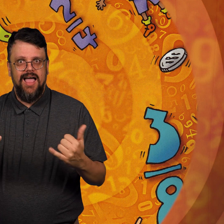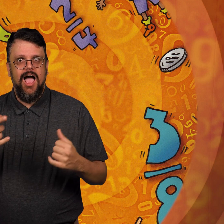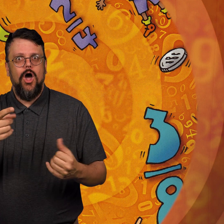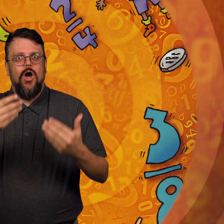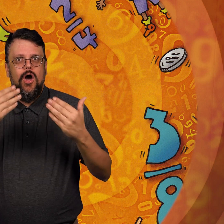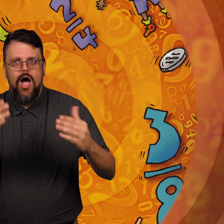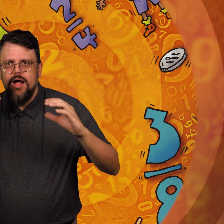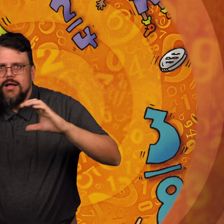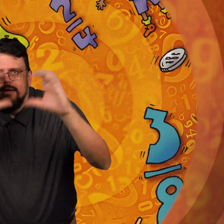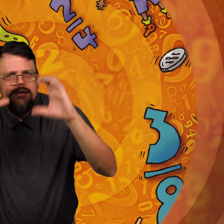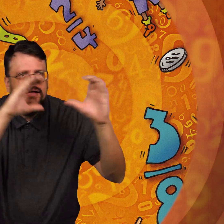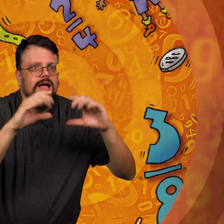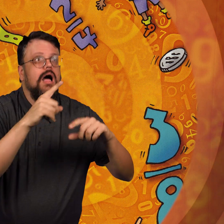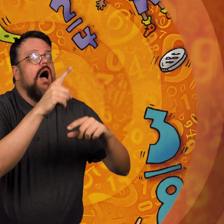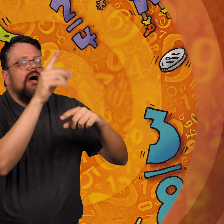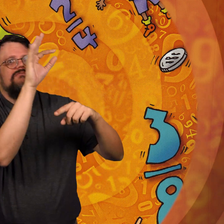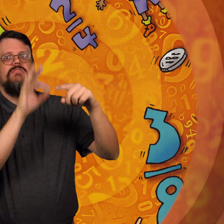Keep on the lookout for fractions.